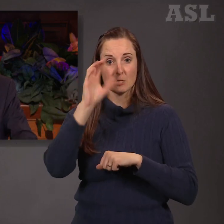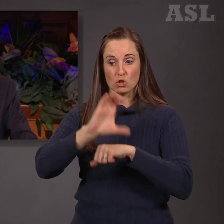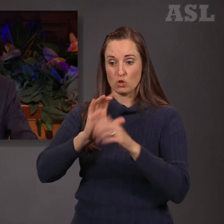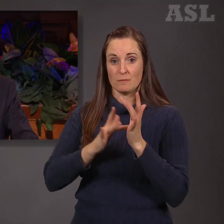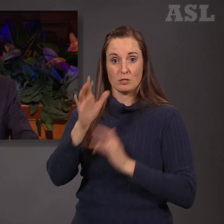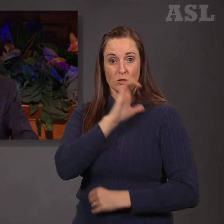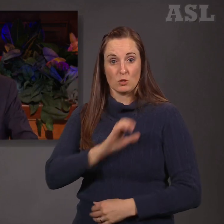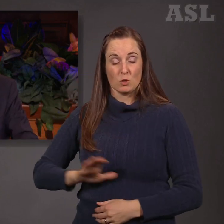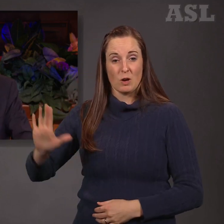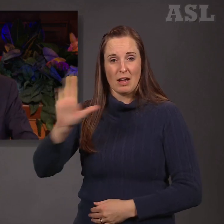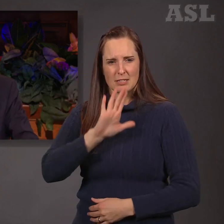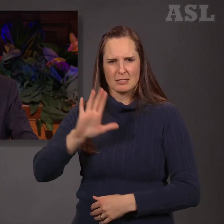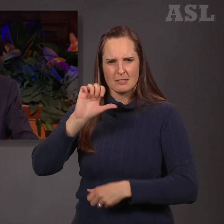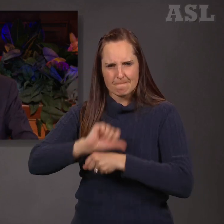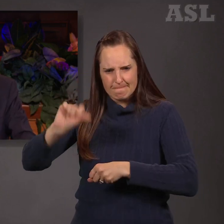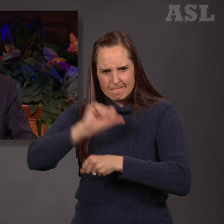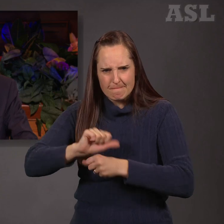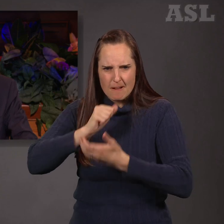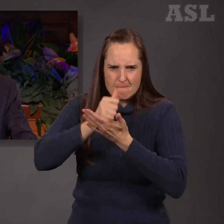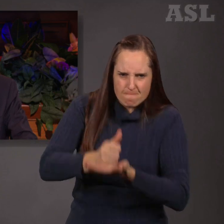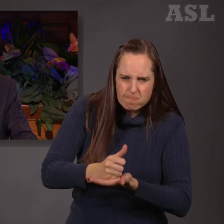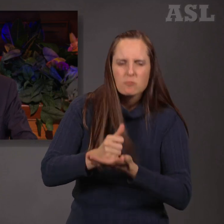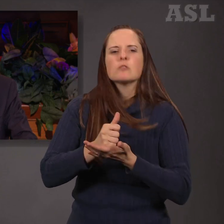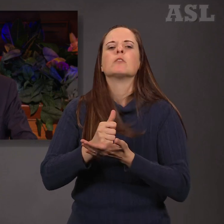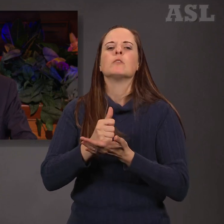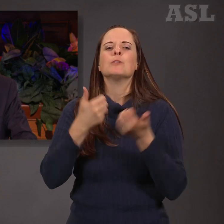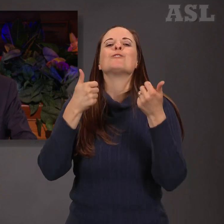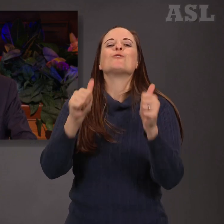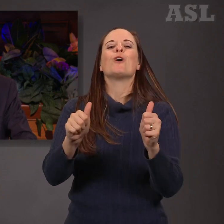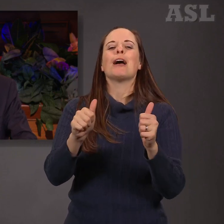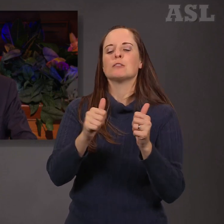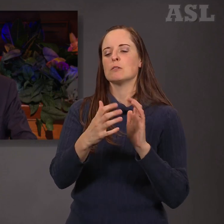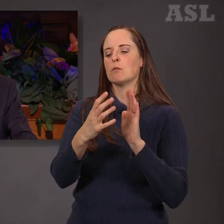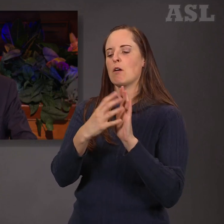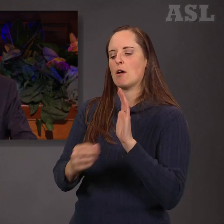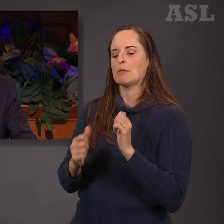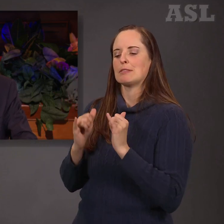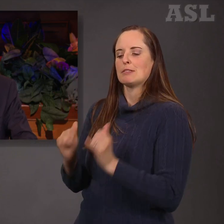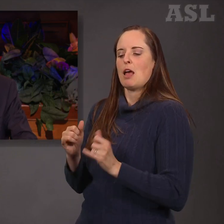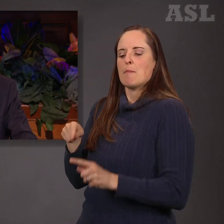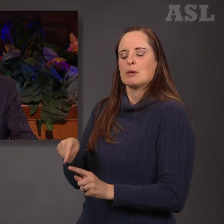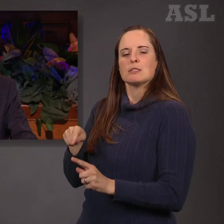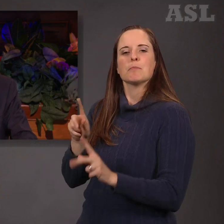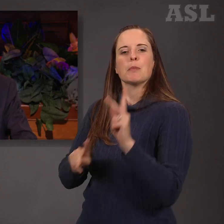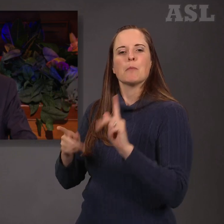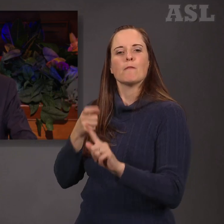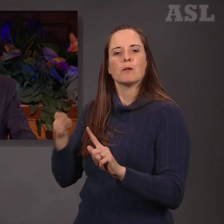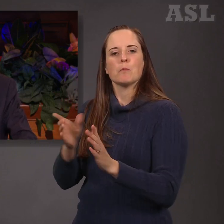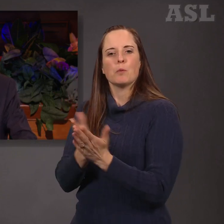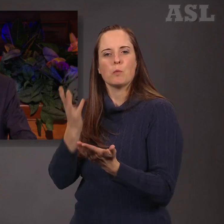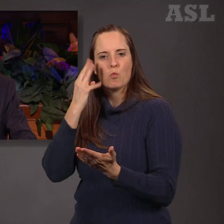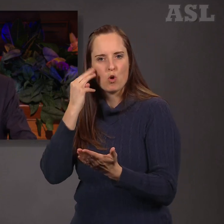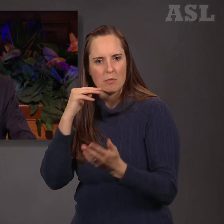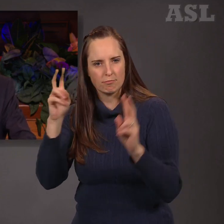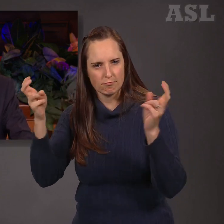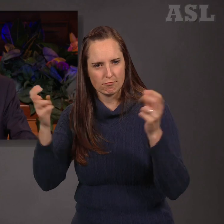to follow the example of a righteous people described in the Book of Mormon, quote, and thus in their